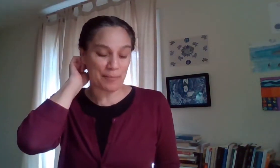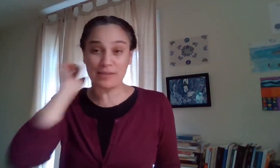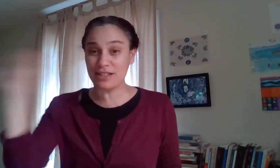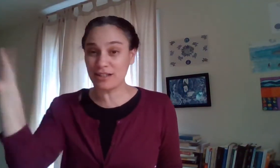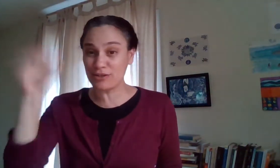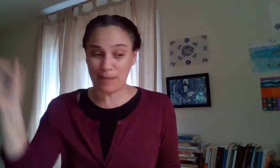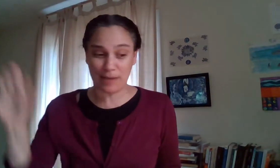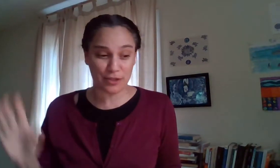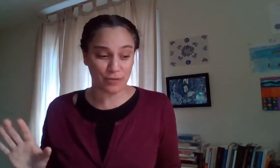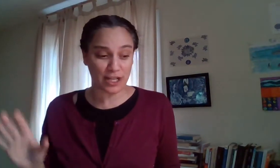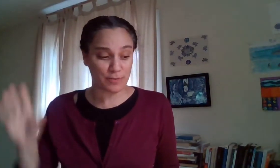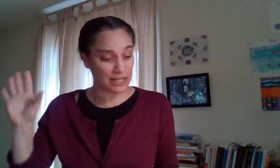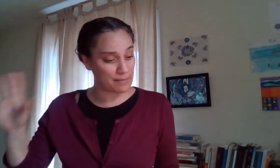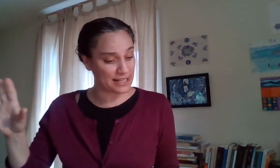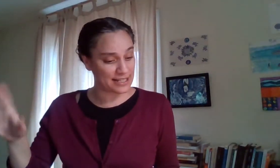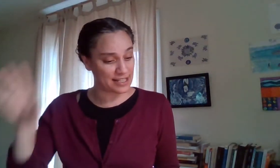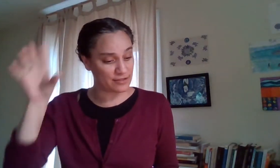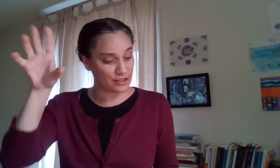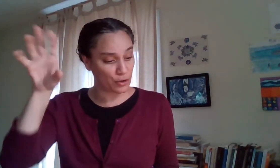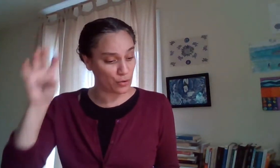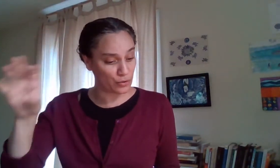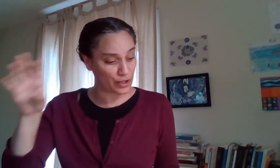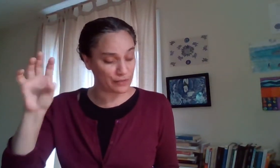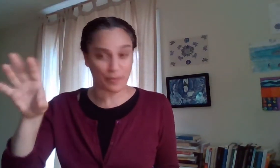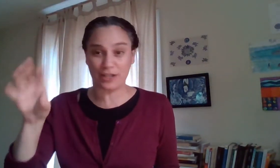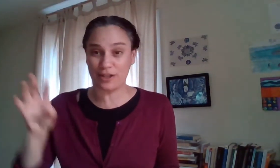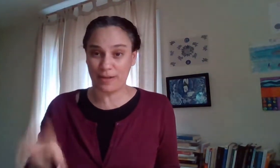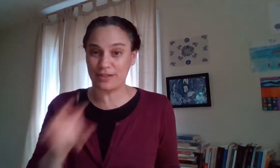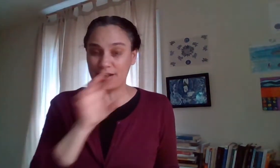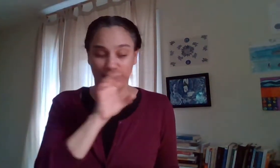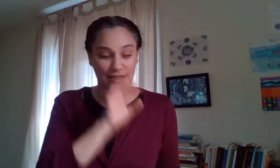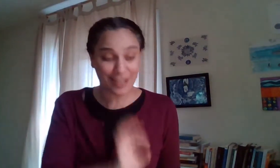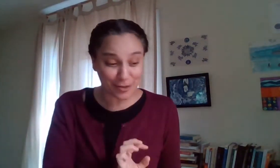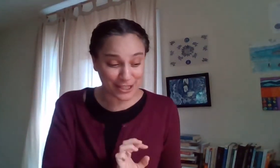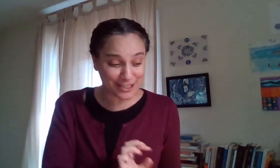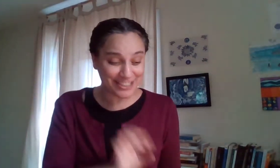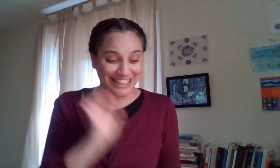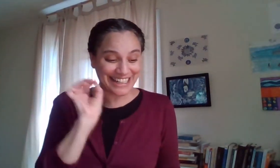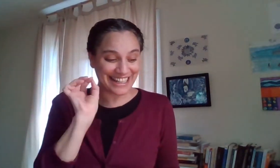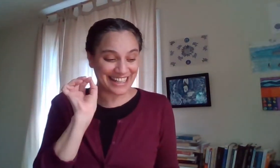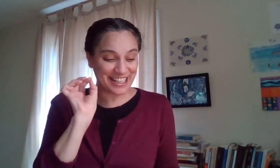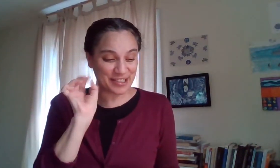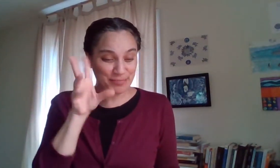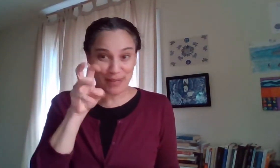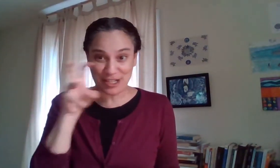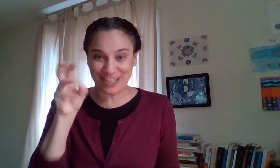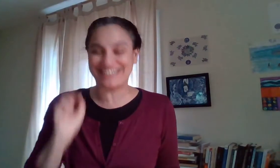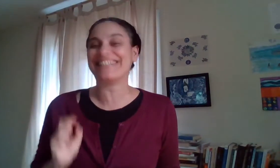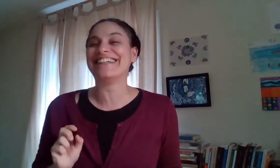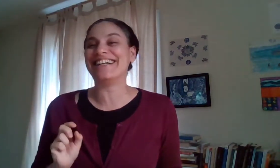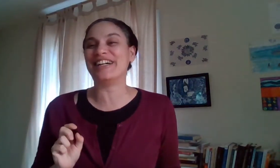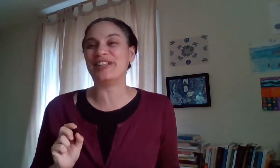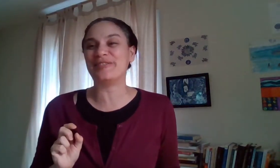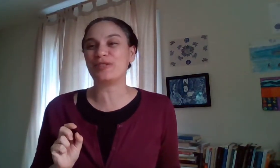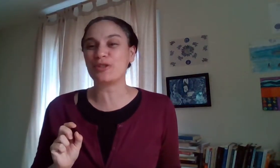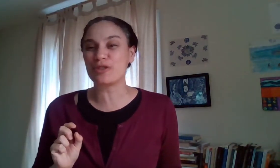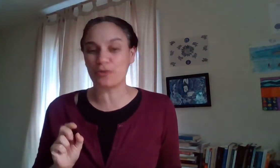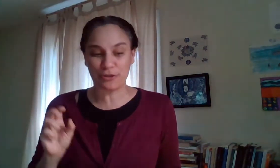promise not to spam you too much but i might send you know the information about the accelerated uh budget uh reduced rate